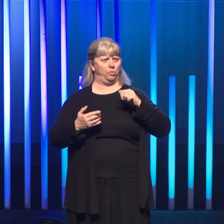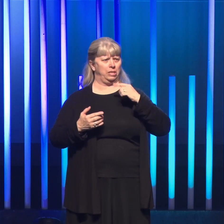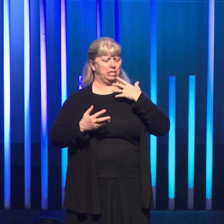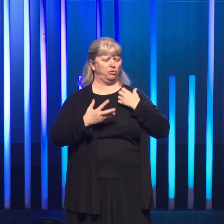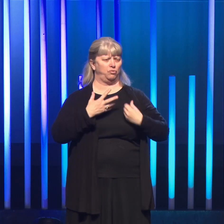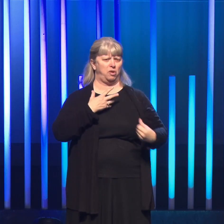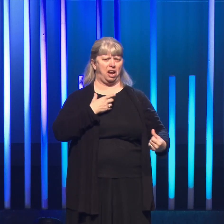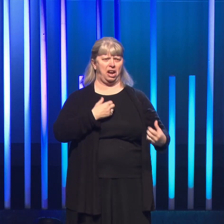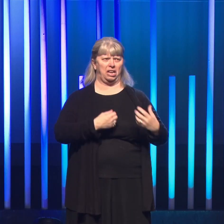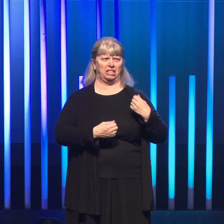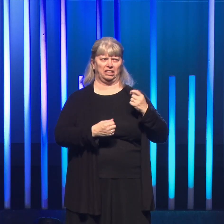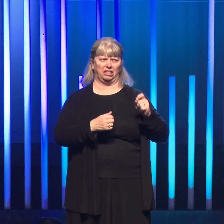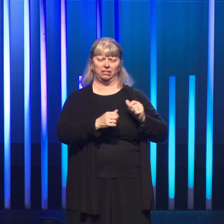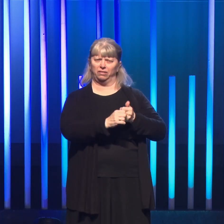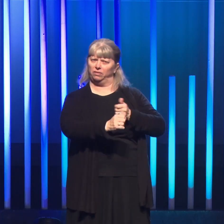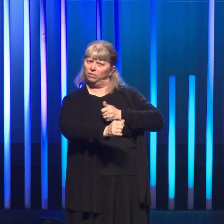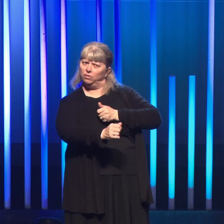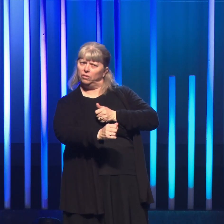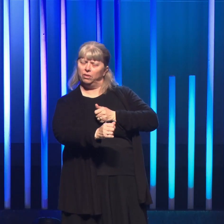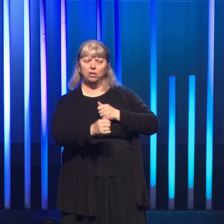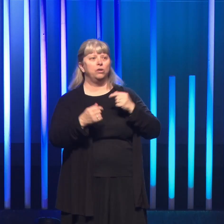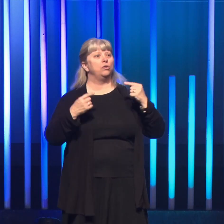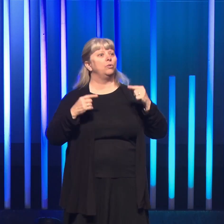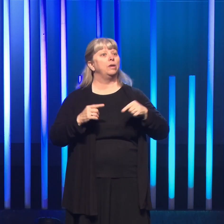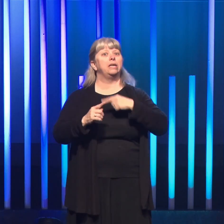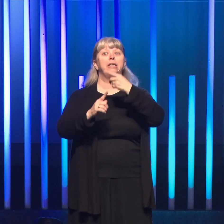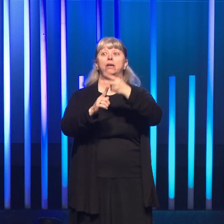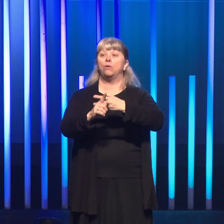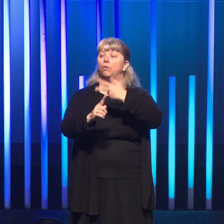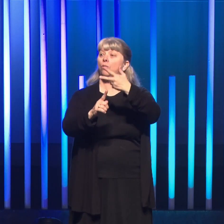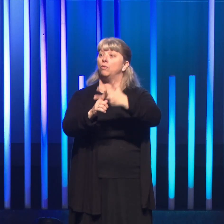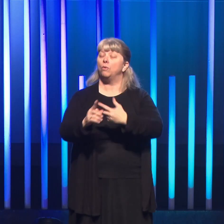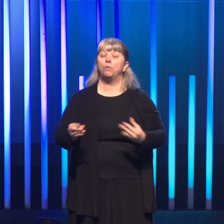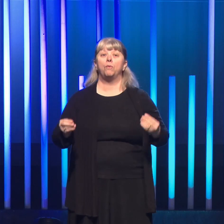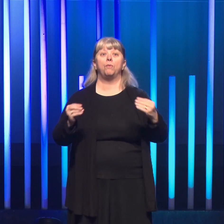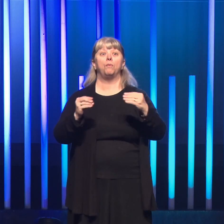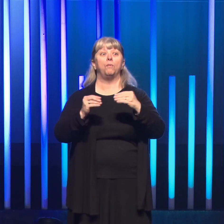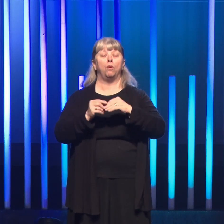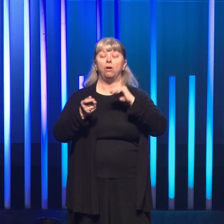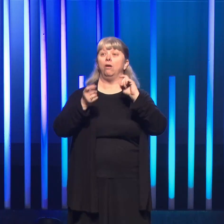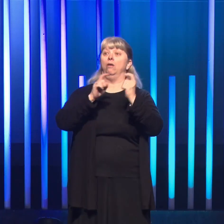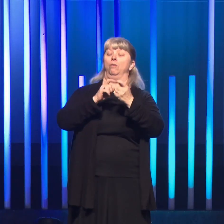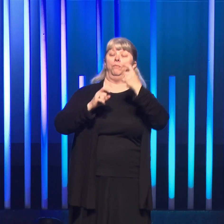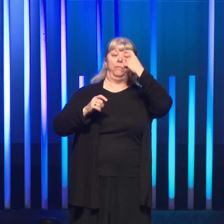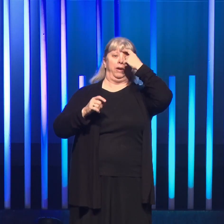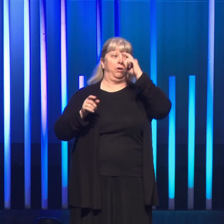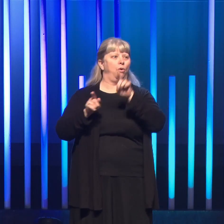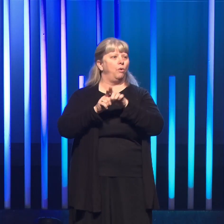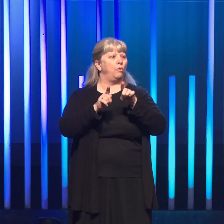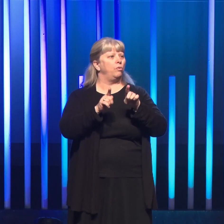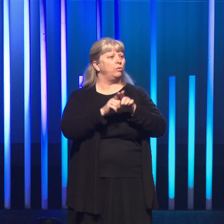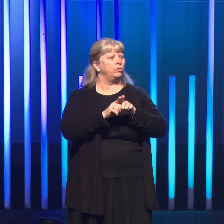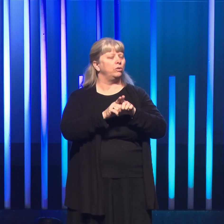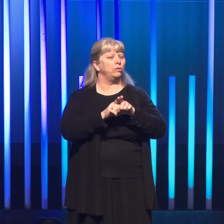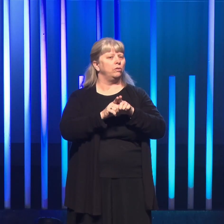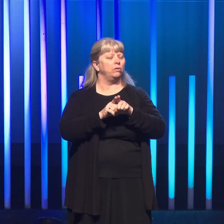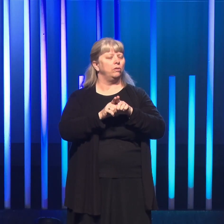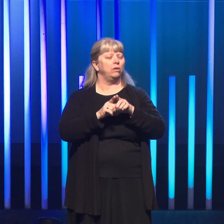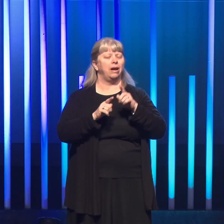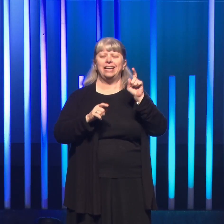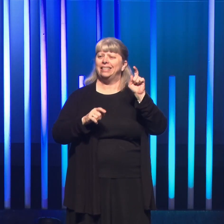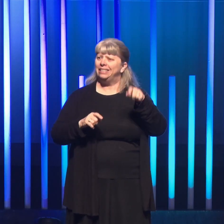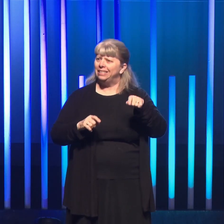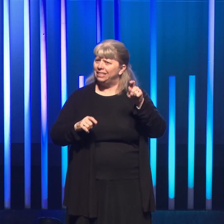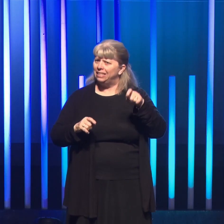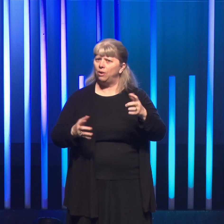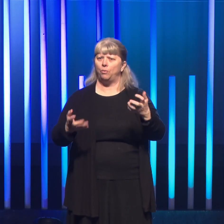to me. And over a period of a few months, I had a few more revelations as well. I also had an overwhelming need